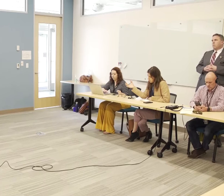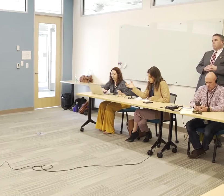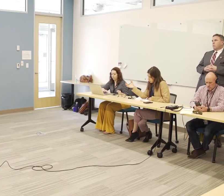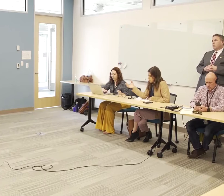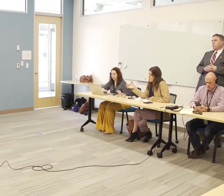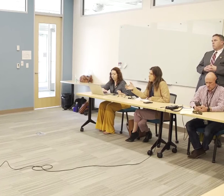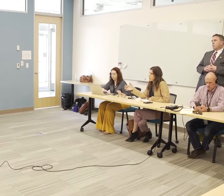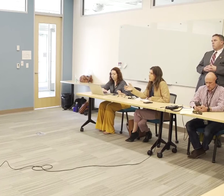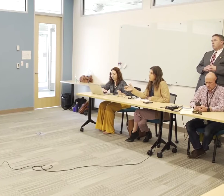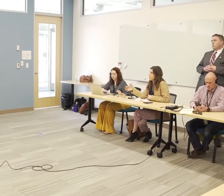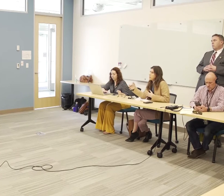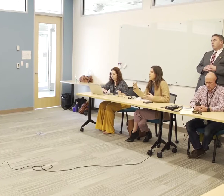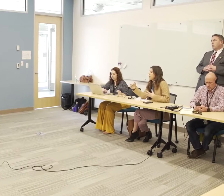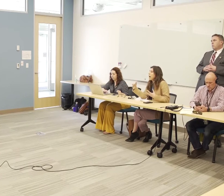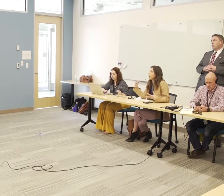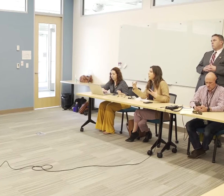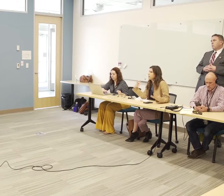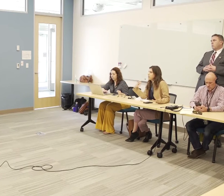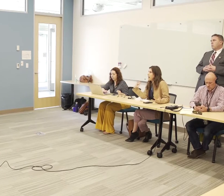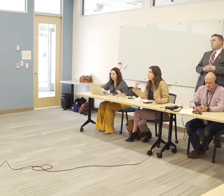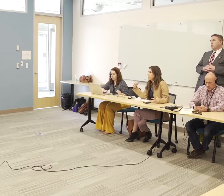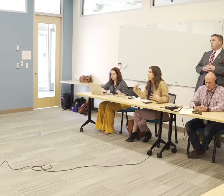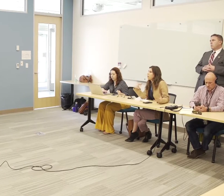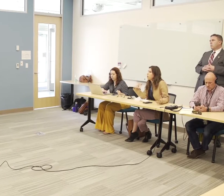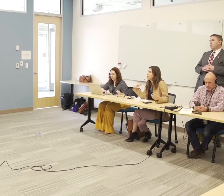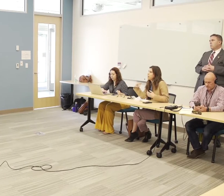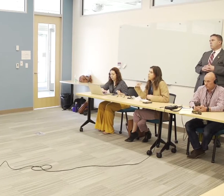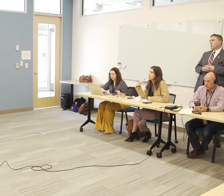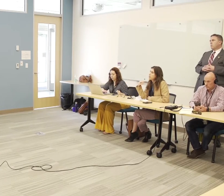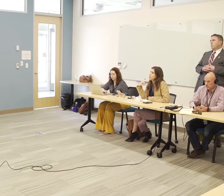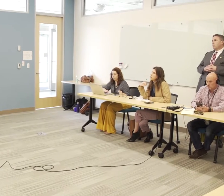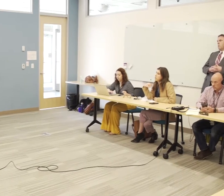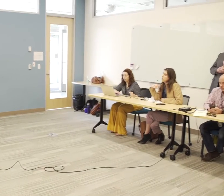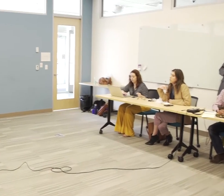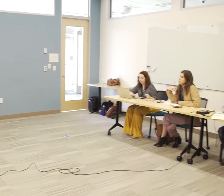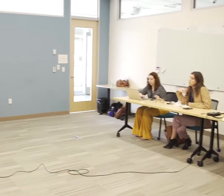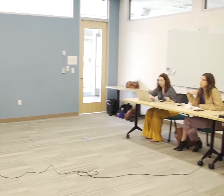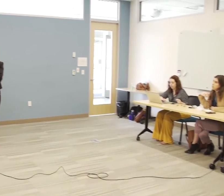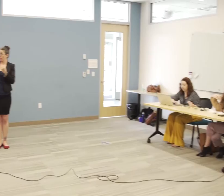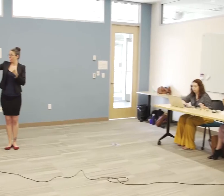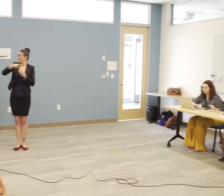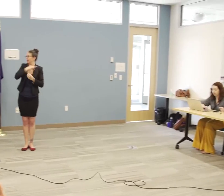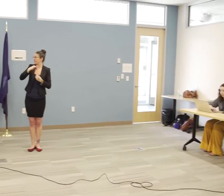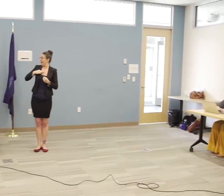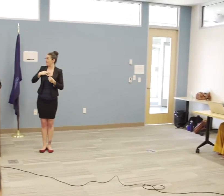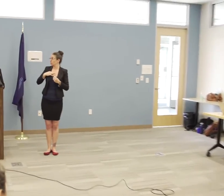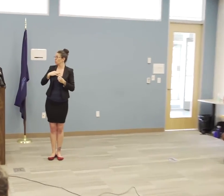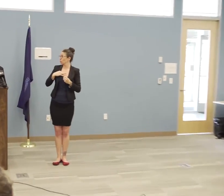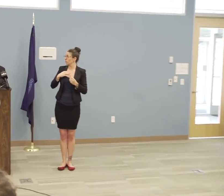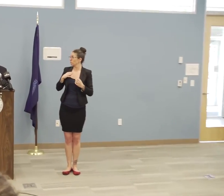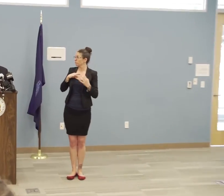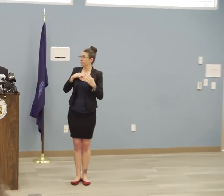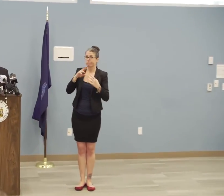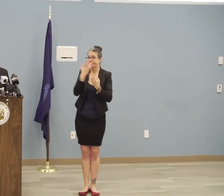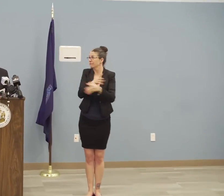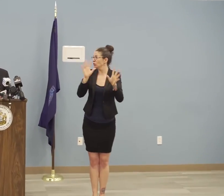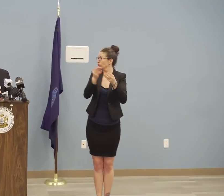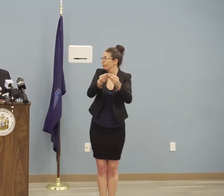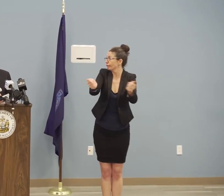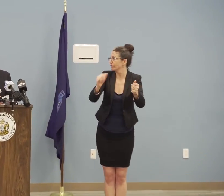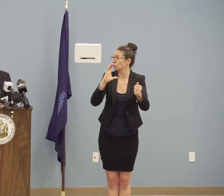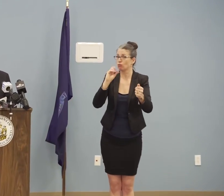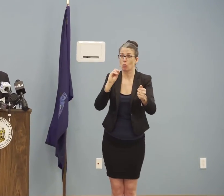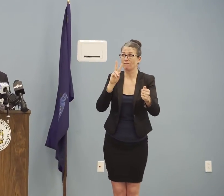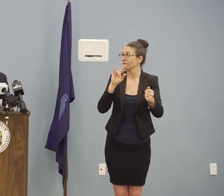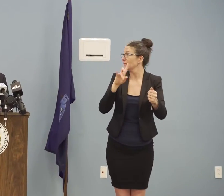guys think you could do with that money, and if it's something like hiring staff, how long does that take? Our focus for that funding is really